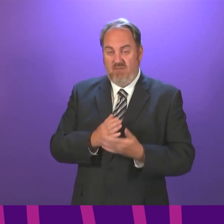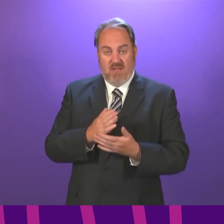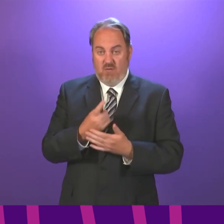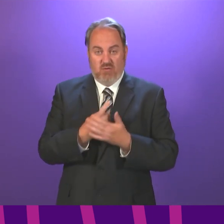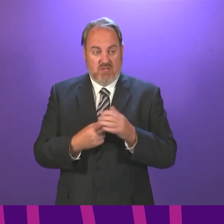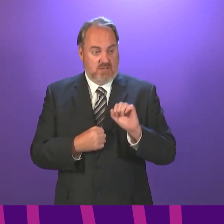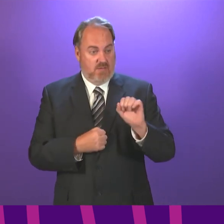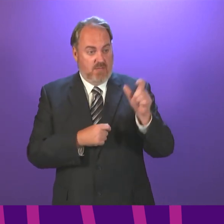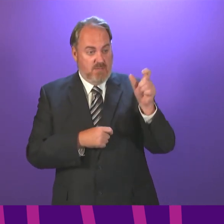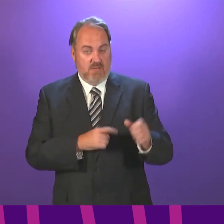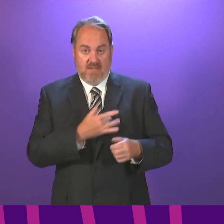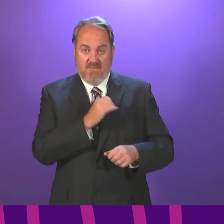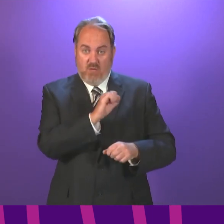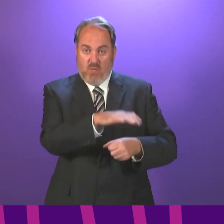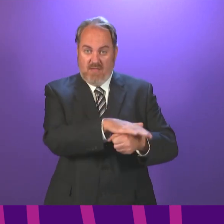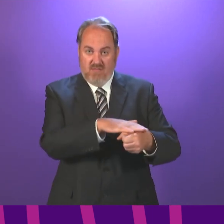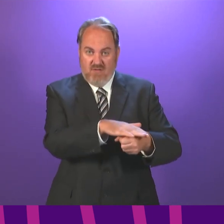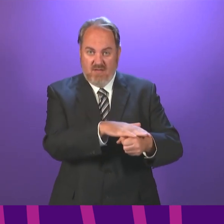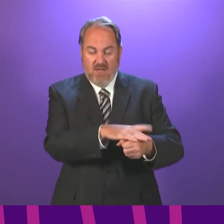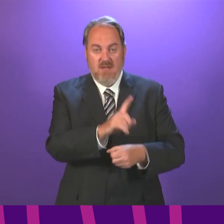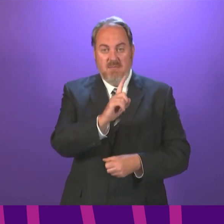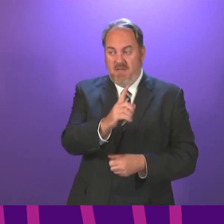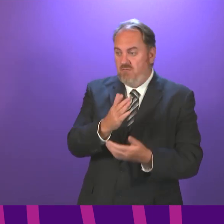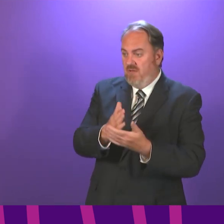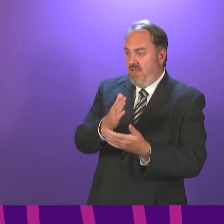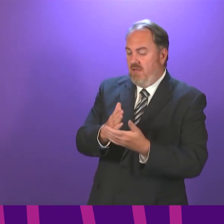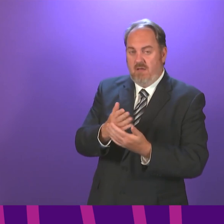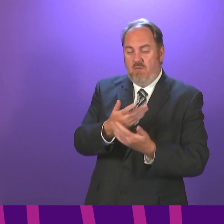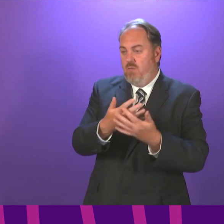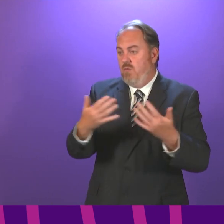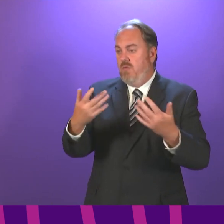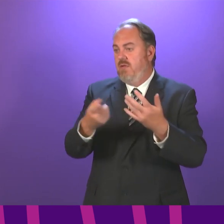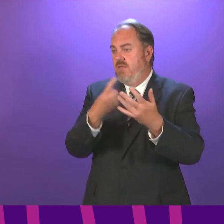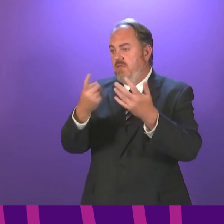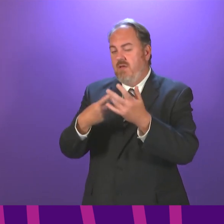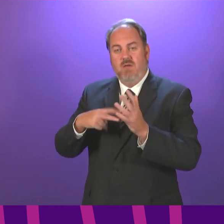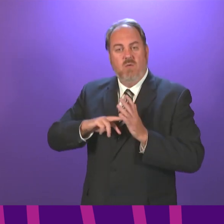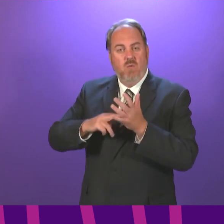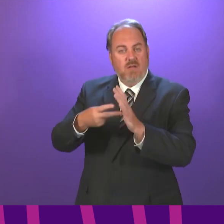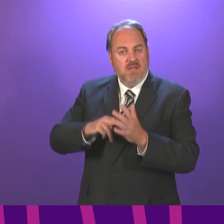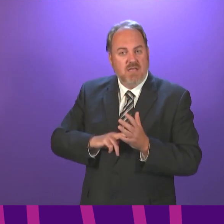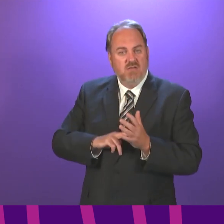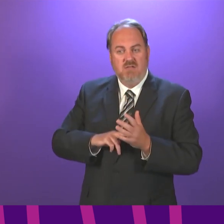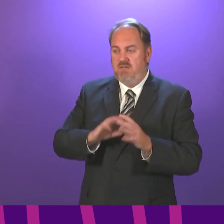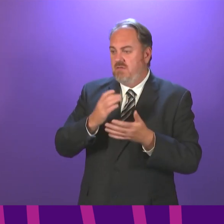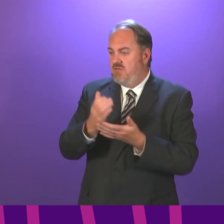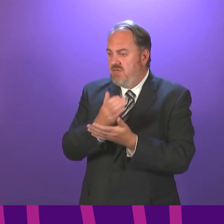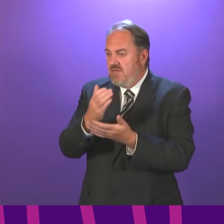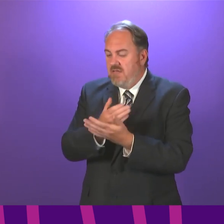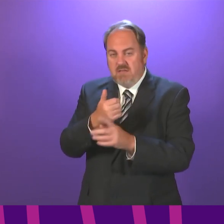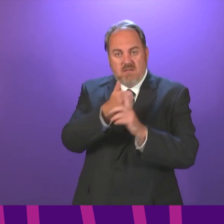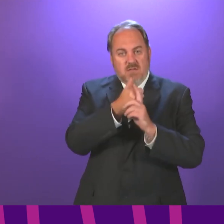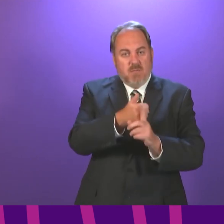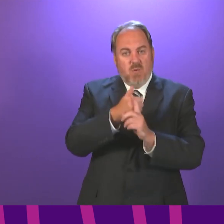the groups of bereaved families, but also with other organisations that give assistance to families suffering